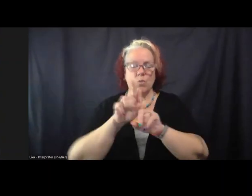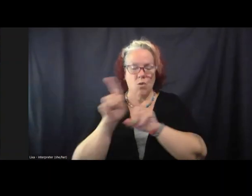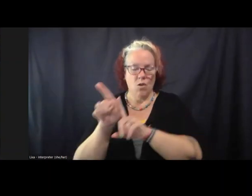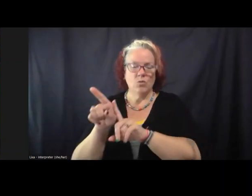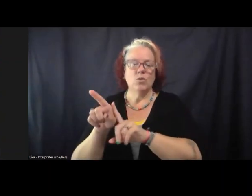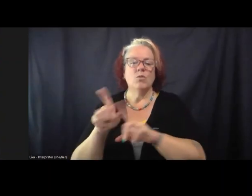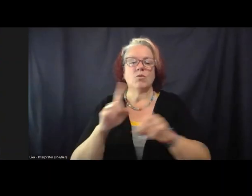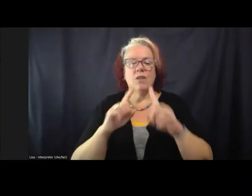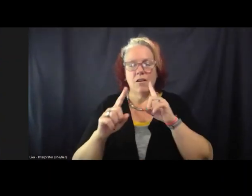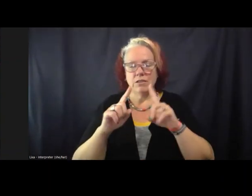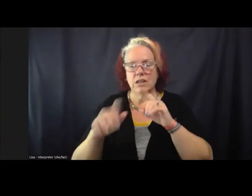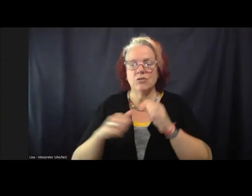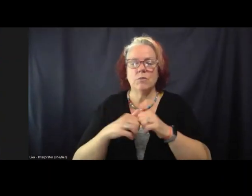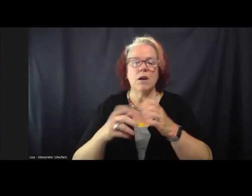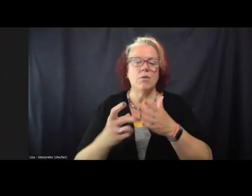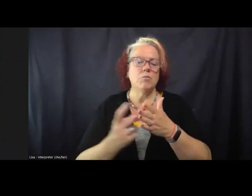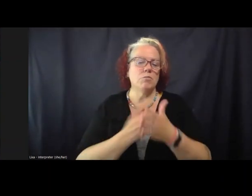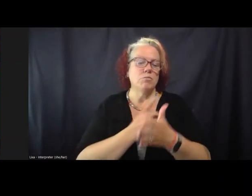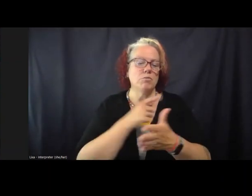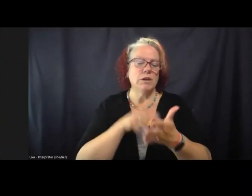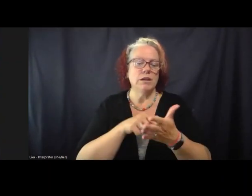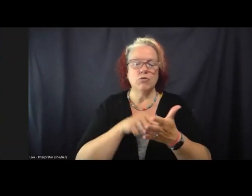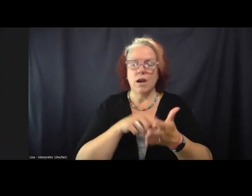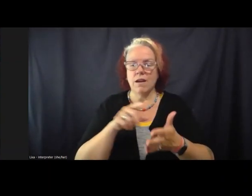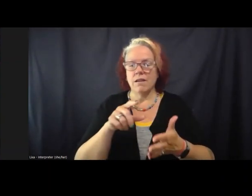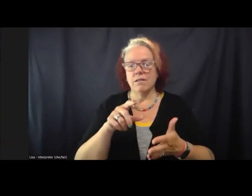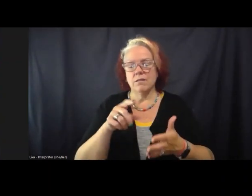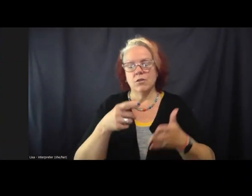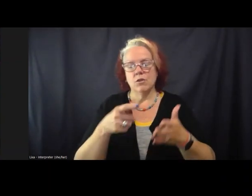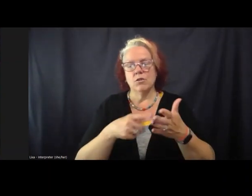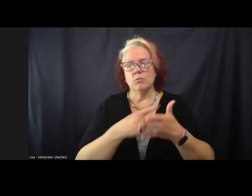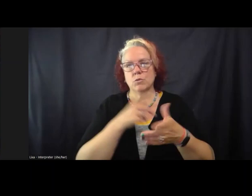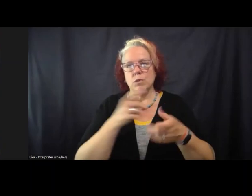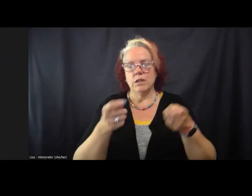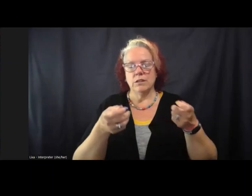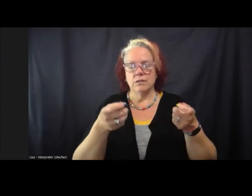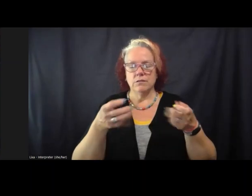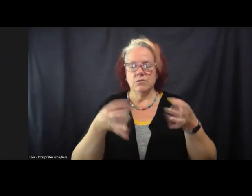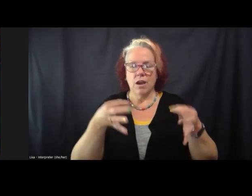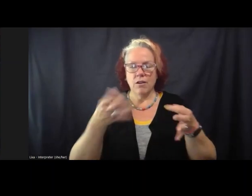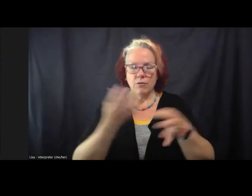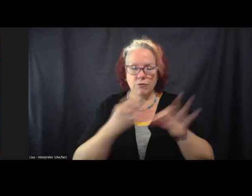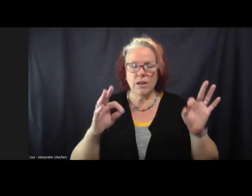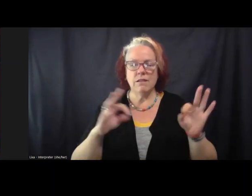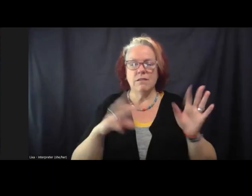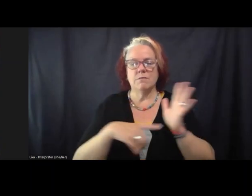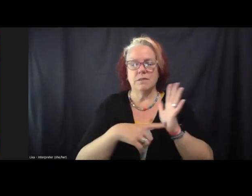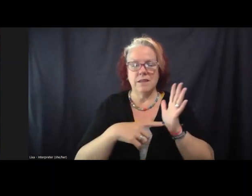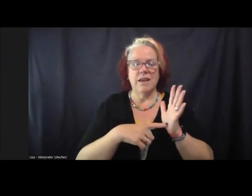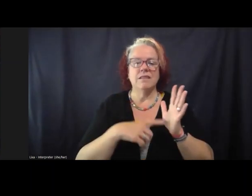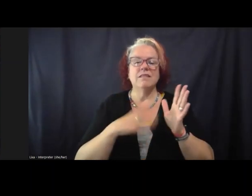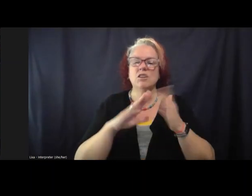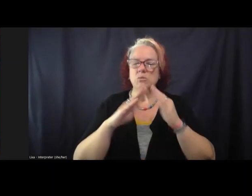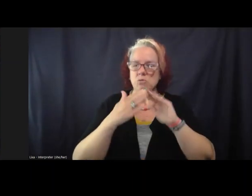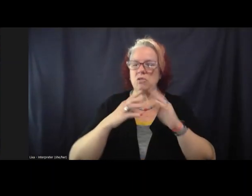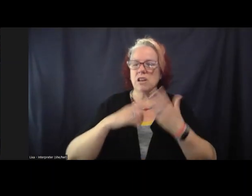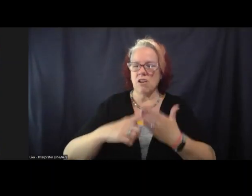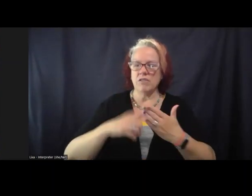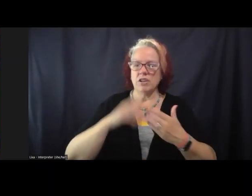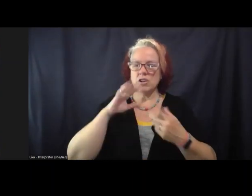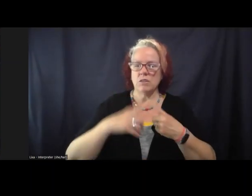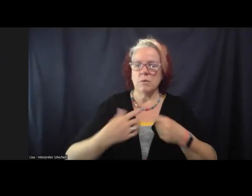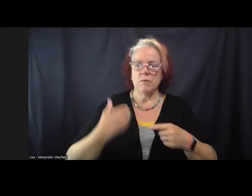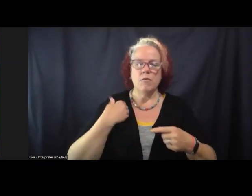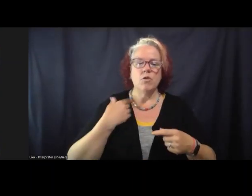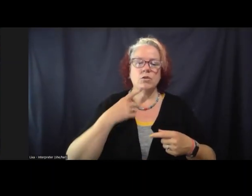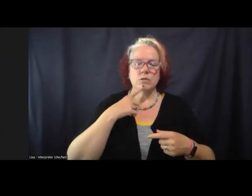about pretrial justice, about pretrial freedom, those community safety conversations I talked about earlier. So really saying, let's talk